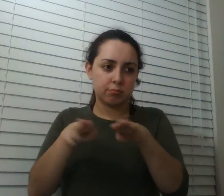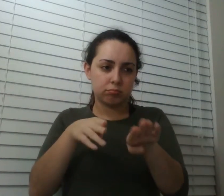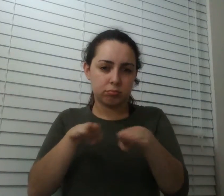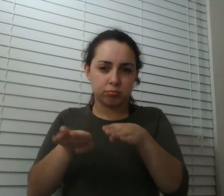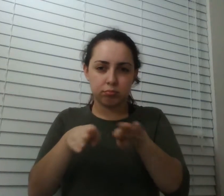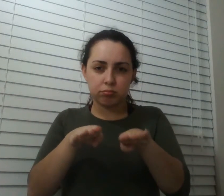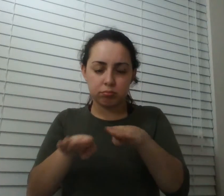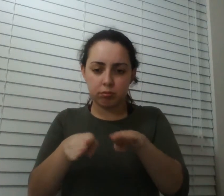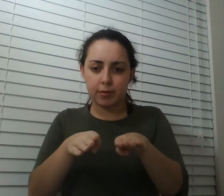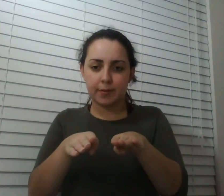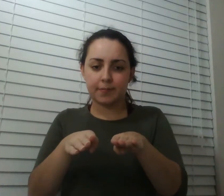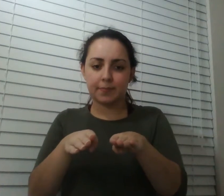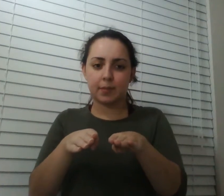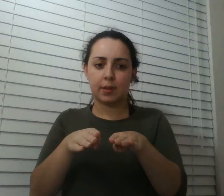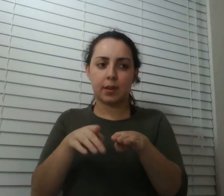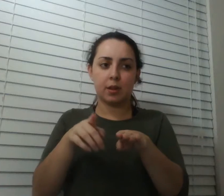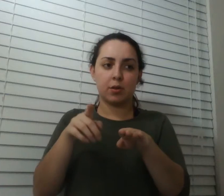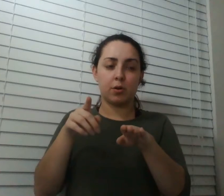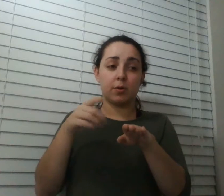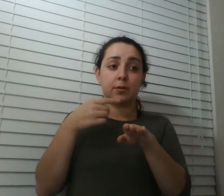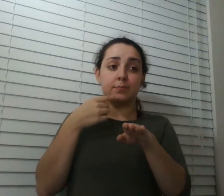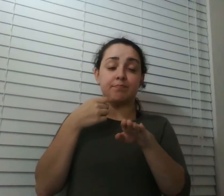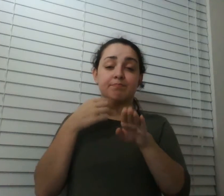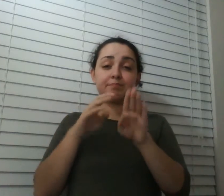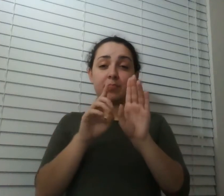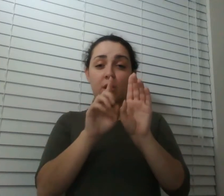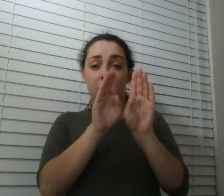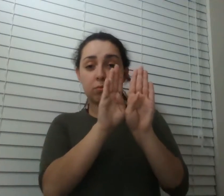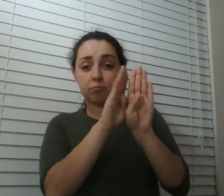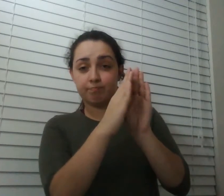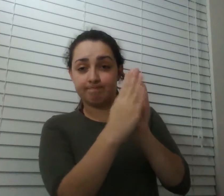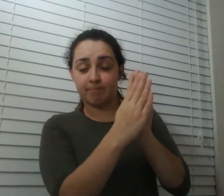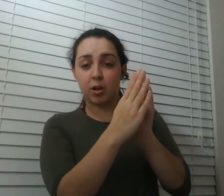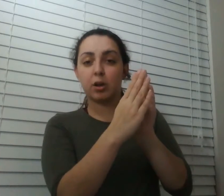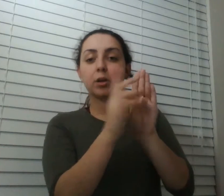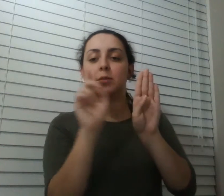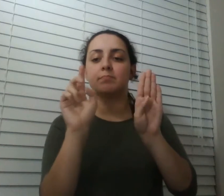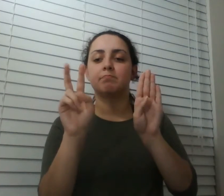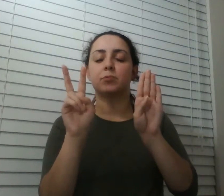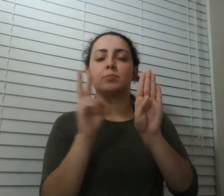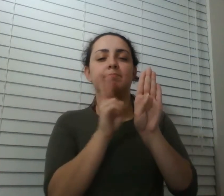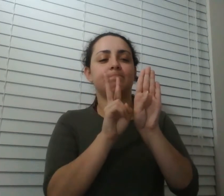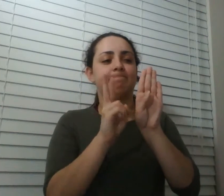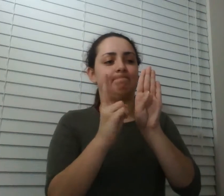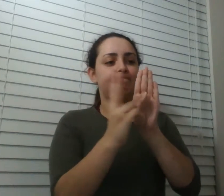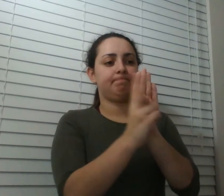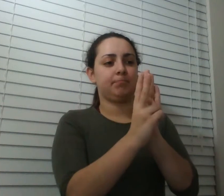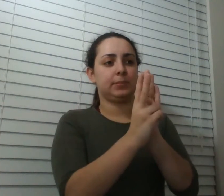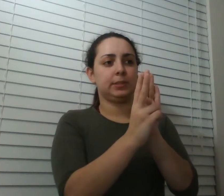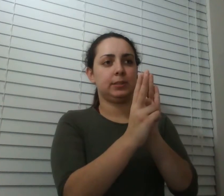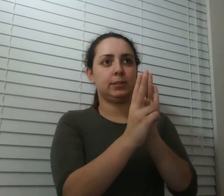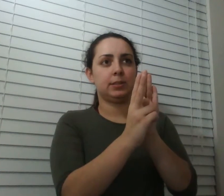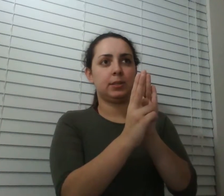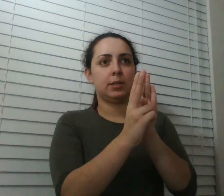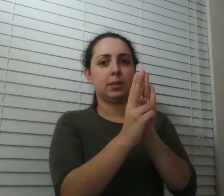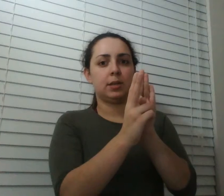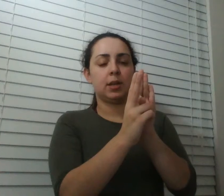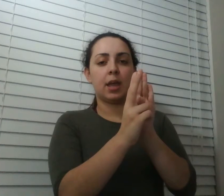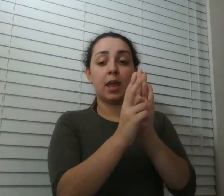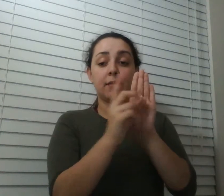to a corner across from my house and at that point this person came around us in